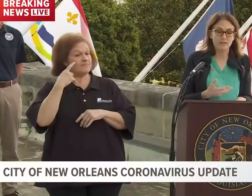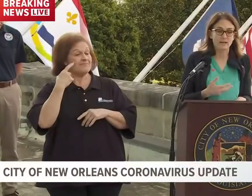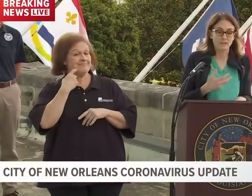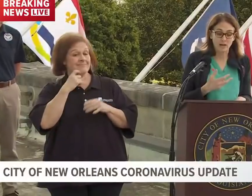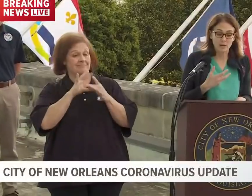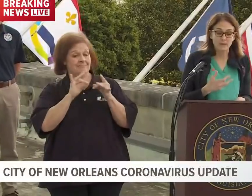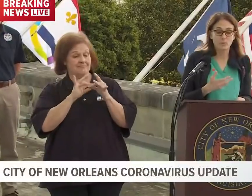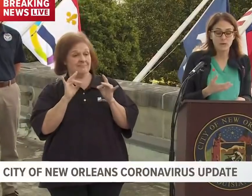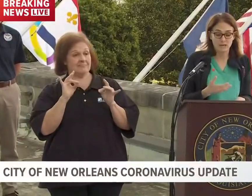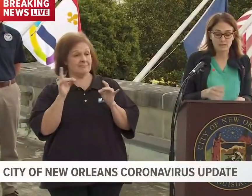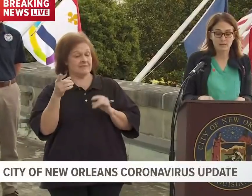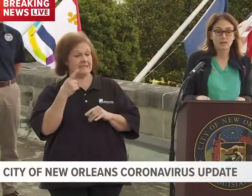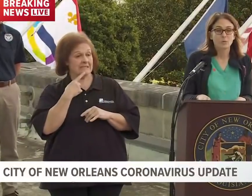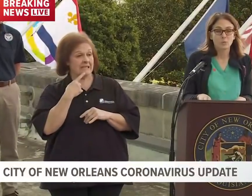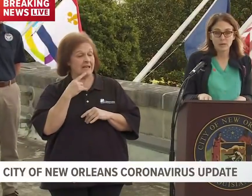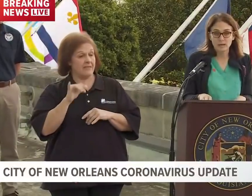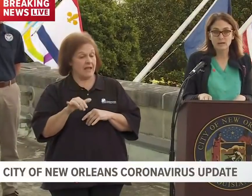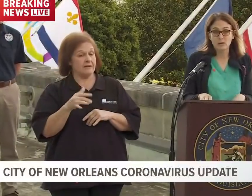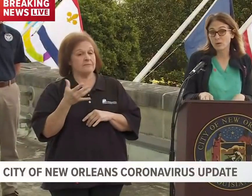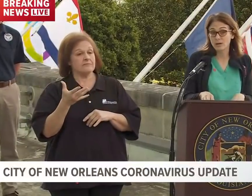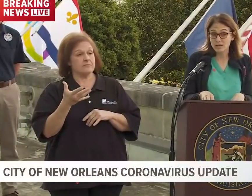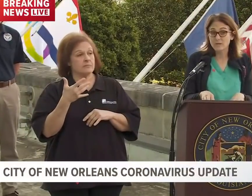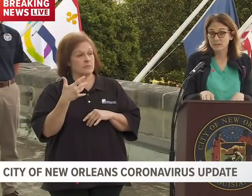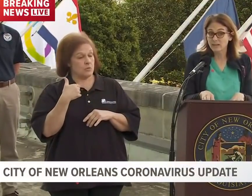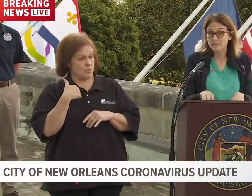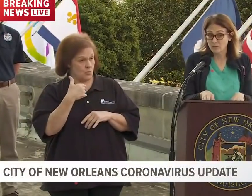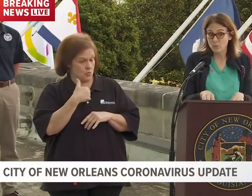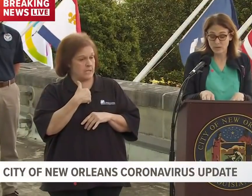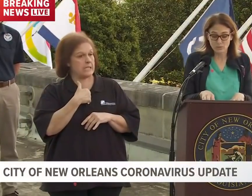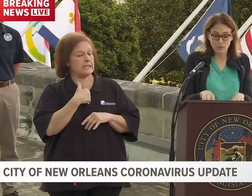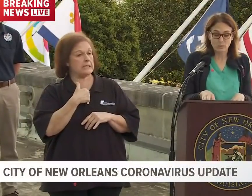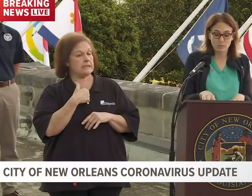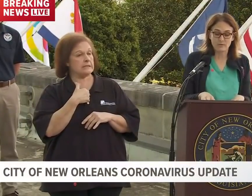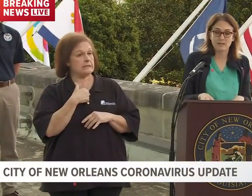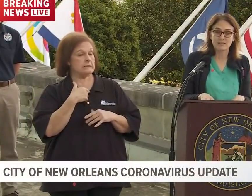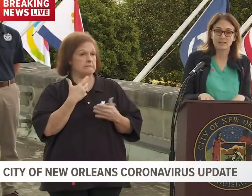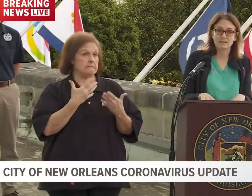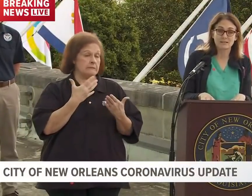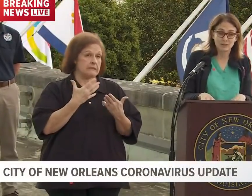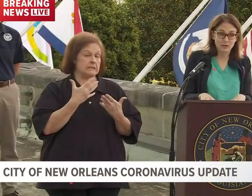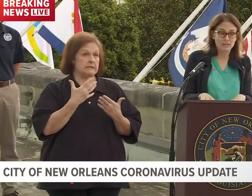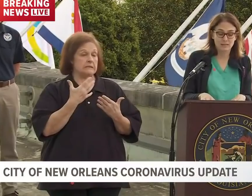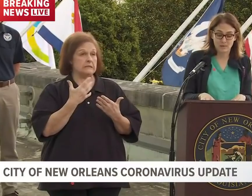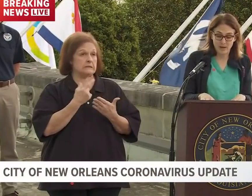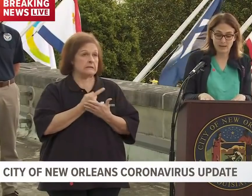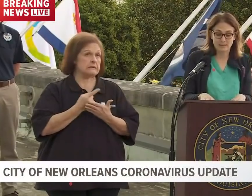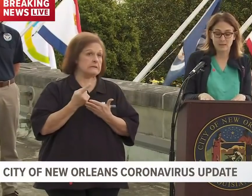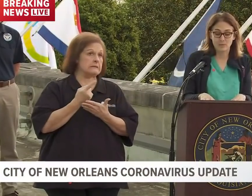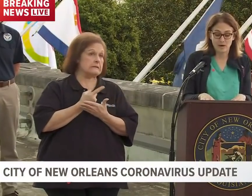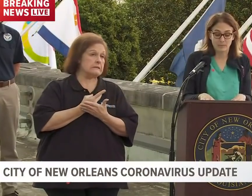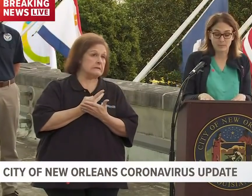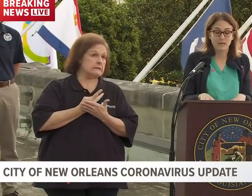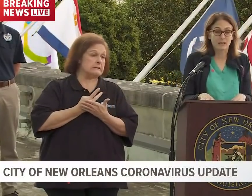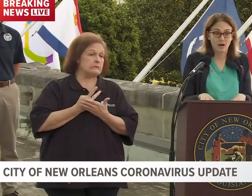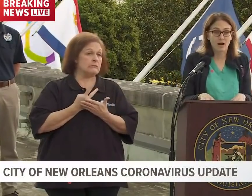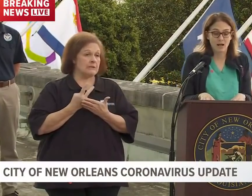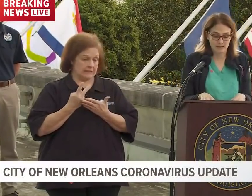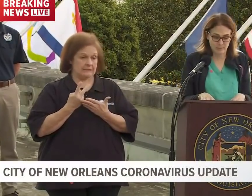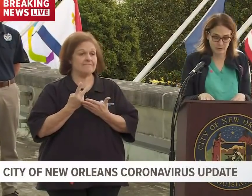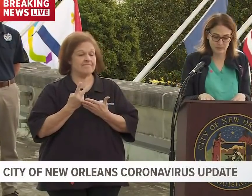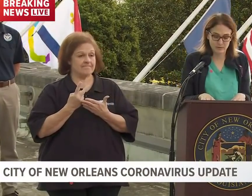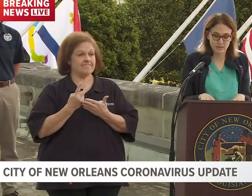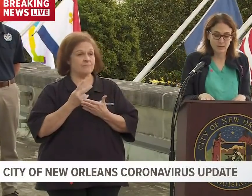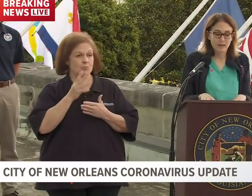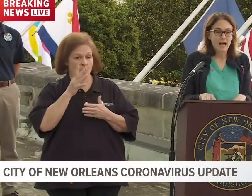yesterday, that in the coming weeks we, or even less than weeks, we will be facing a serious capacity problem in our